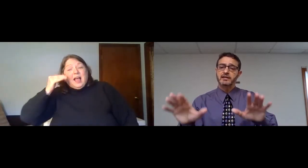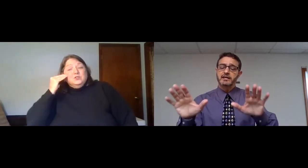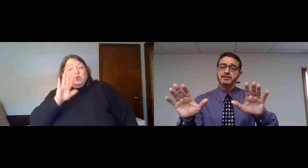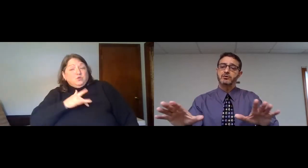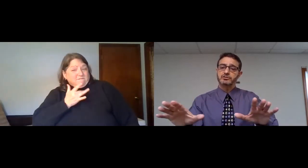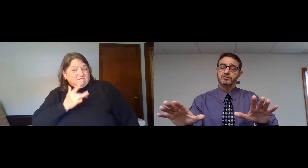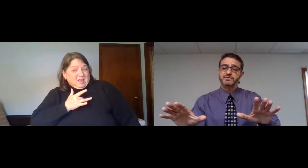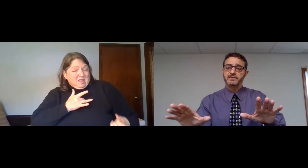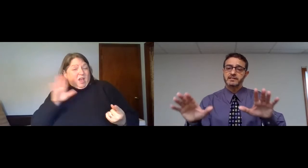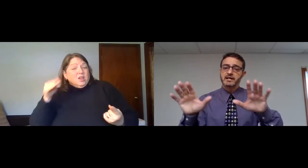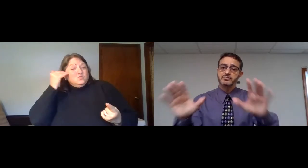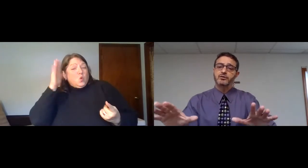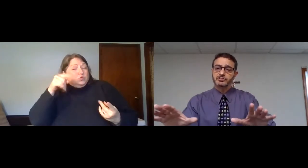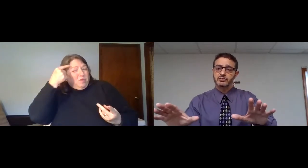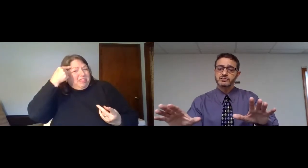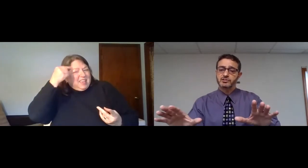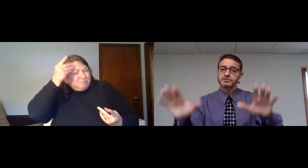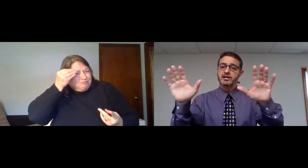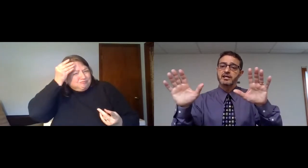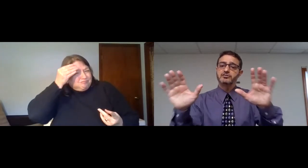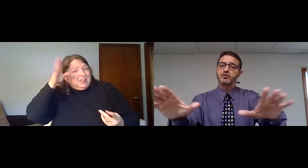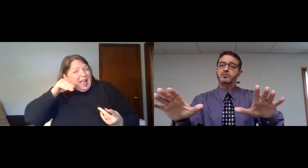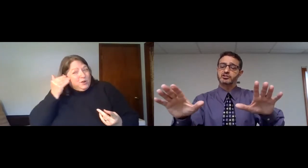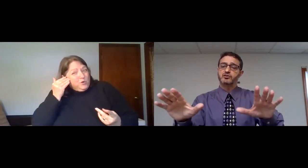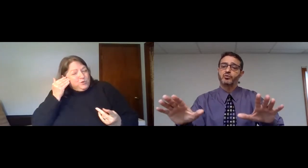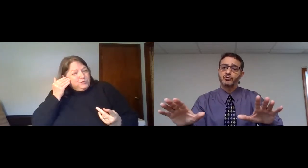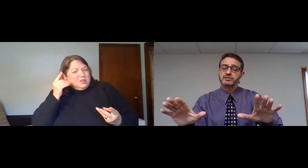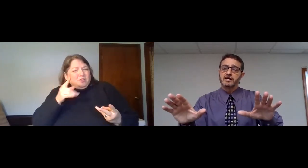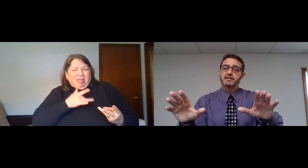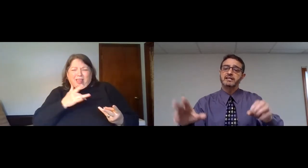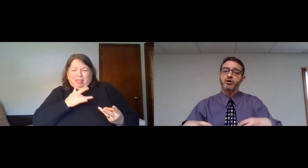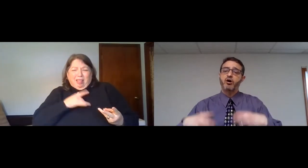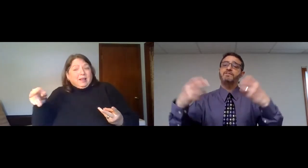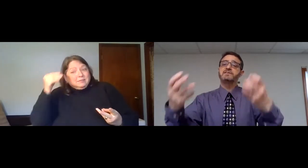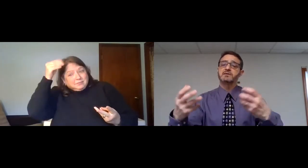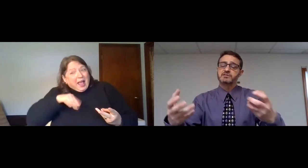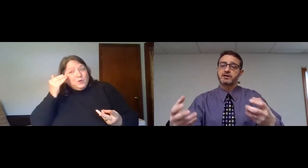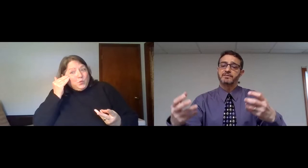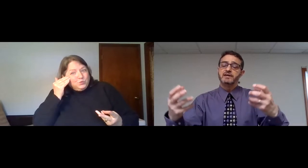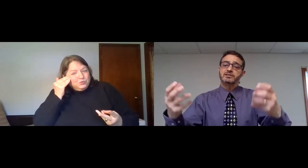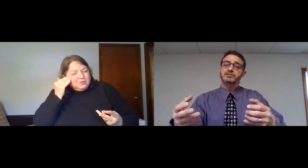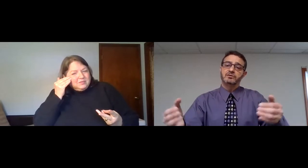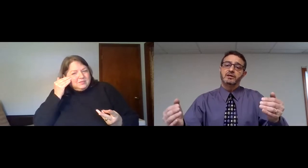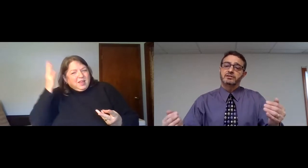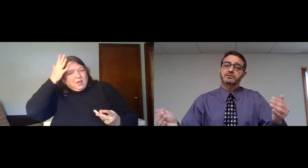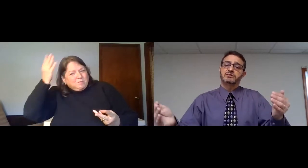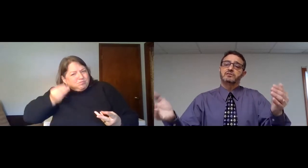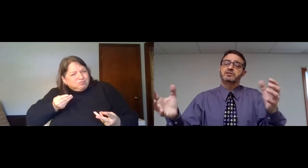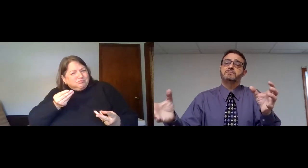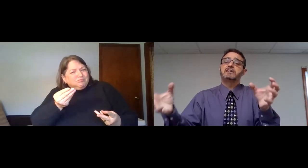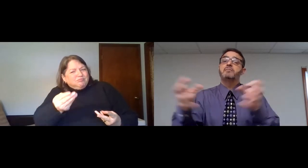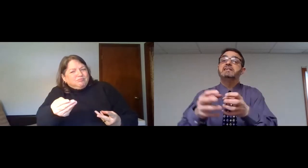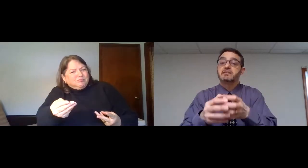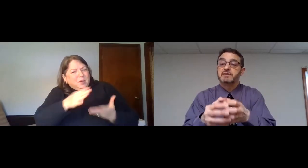you're thinking. He knows your fears. He knows your concerns. He knows your worries. And he offers himself to you to